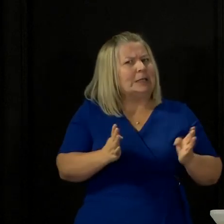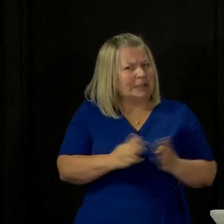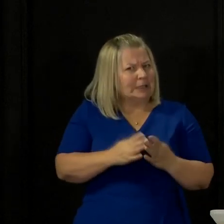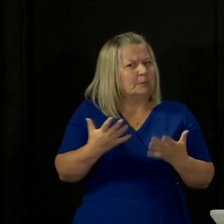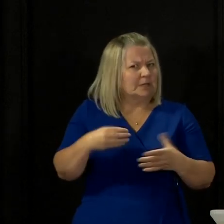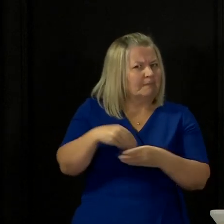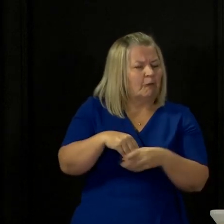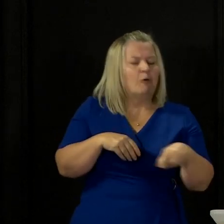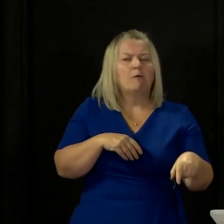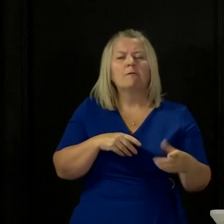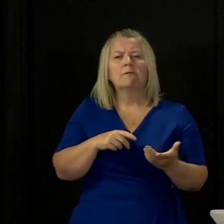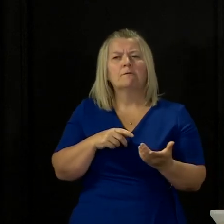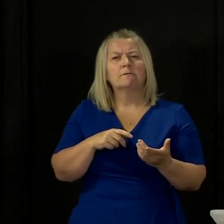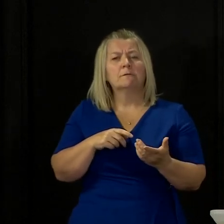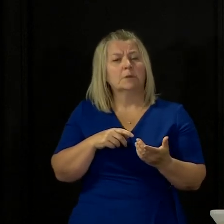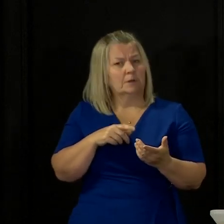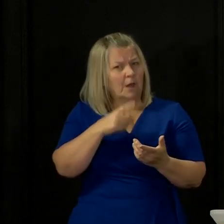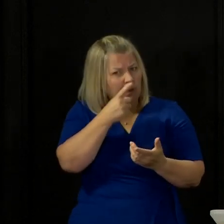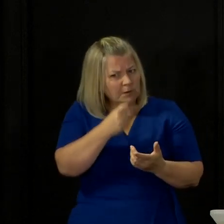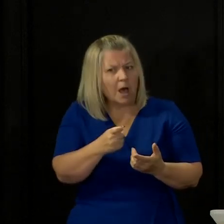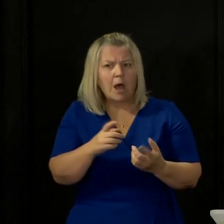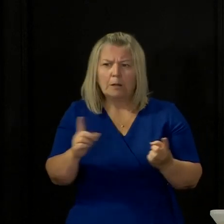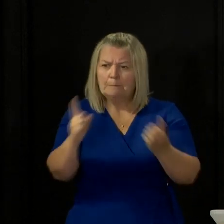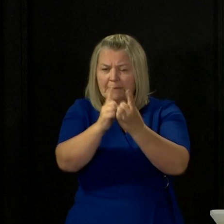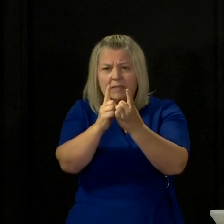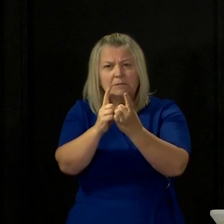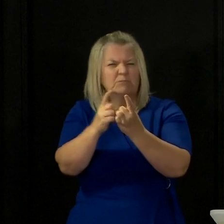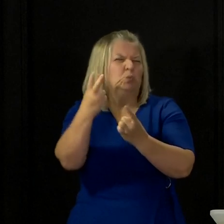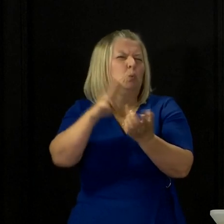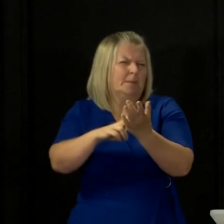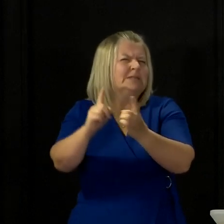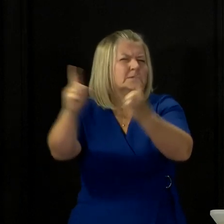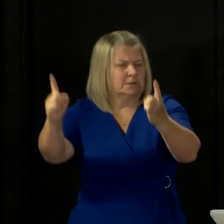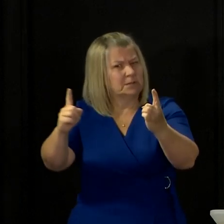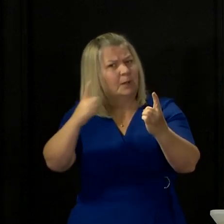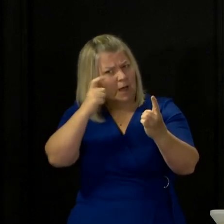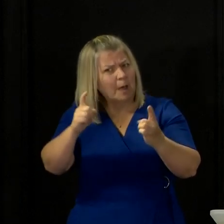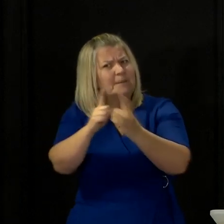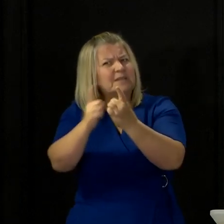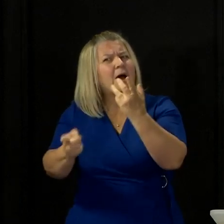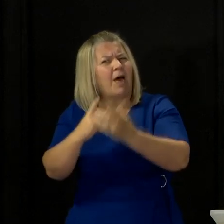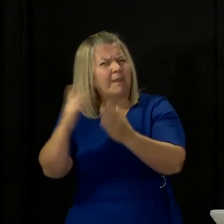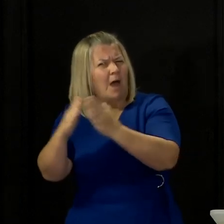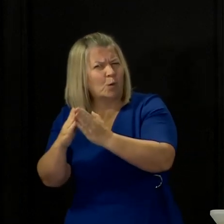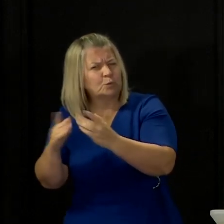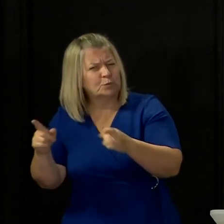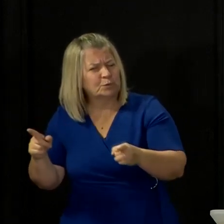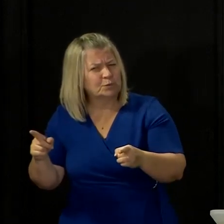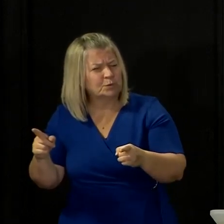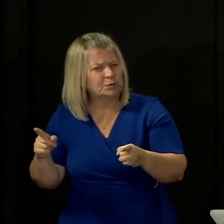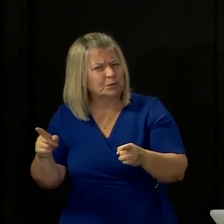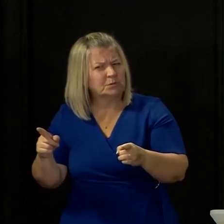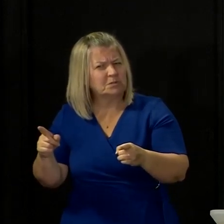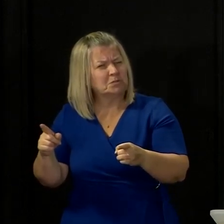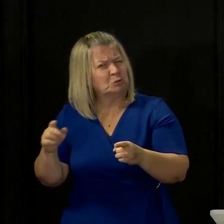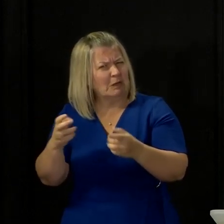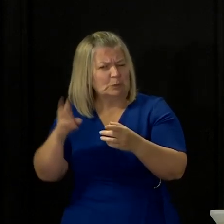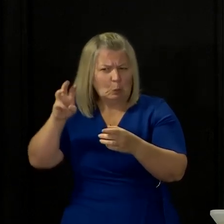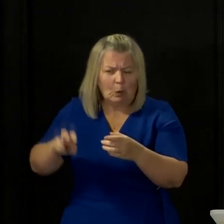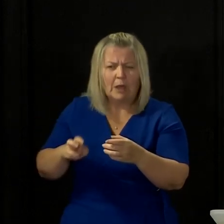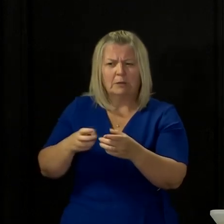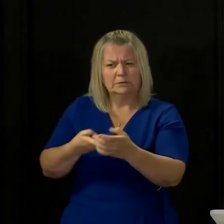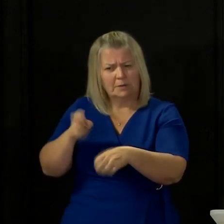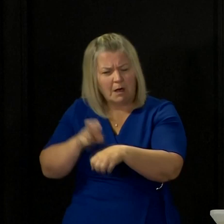else from another household socially distanced. Now, the document you published today says your clinical